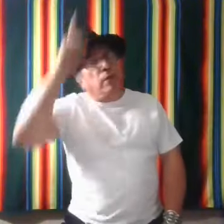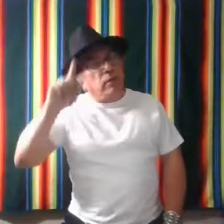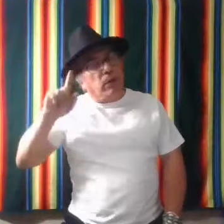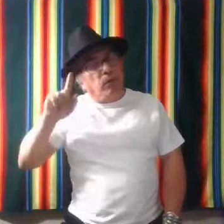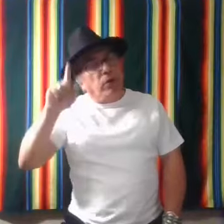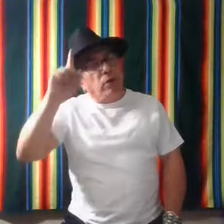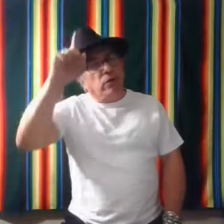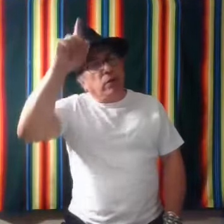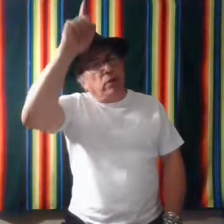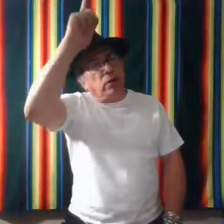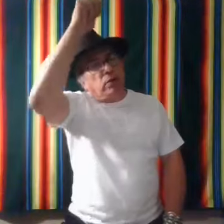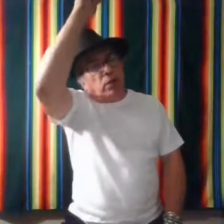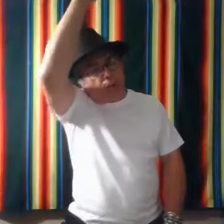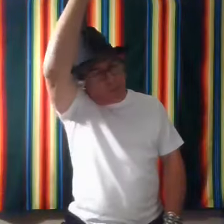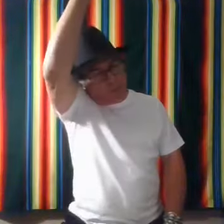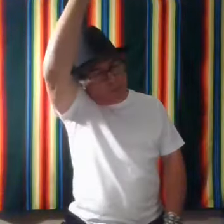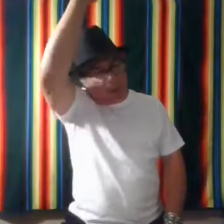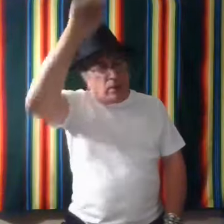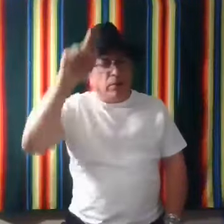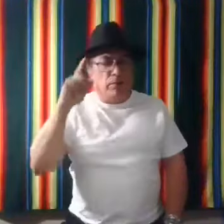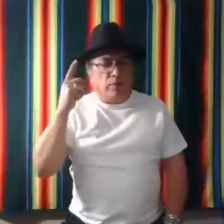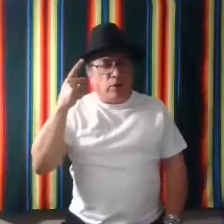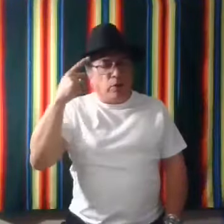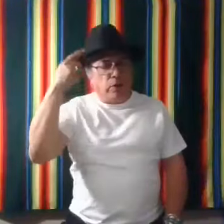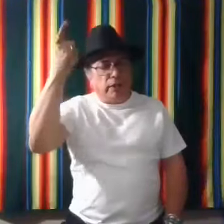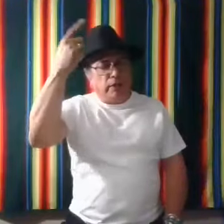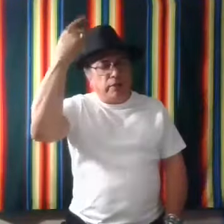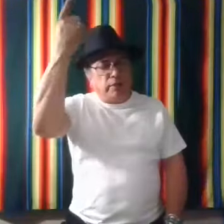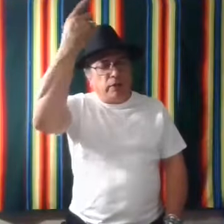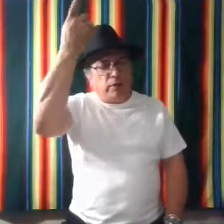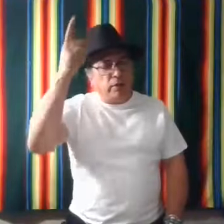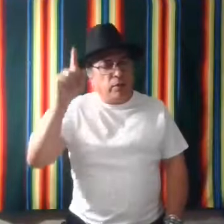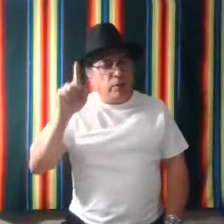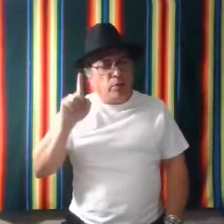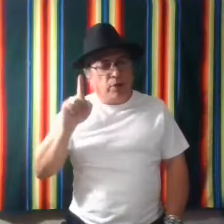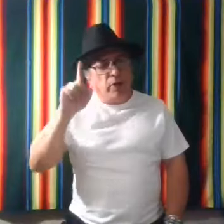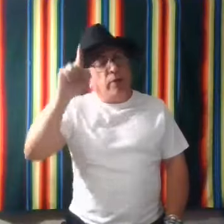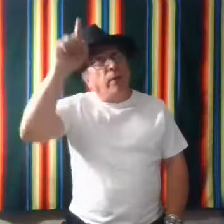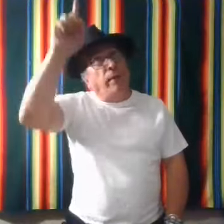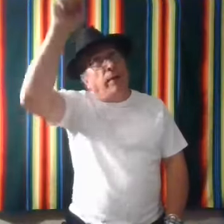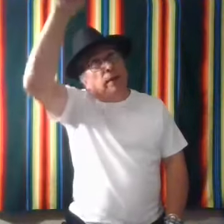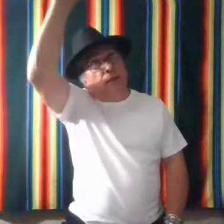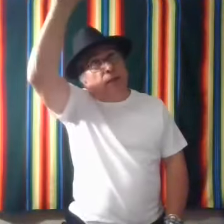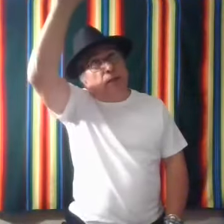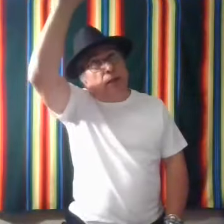That prayer goes, goes up. Holy this prayer like that.